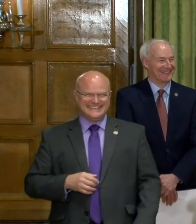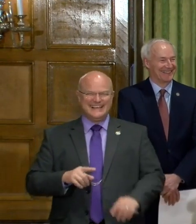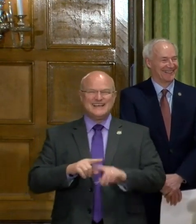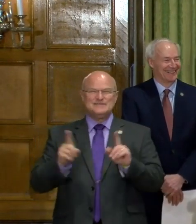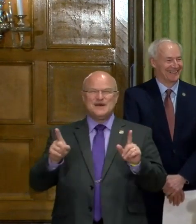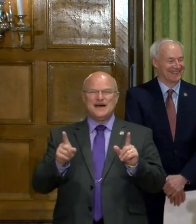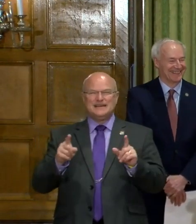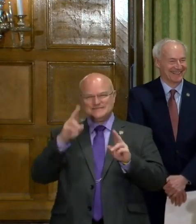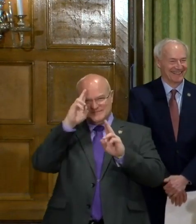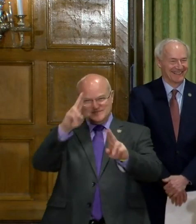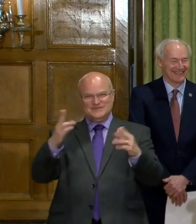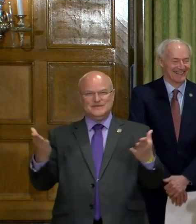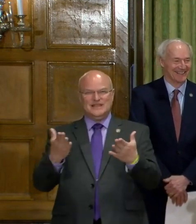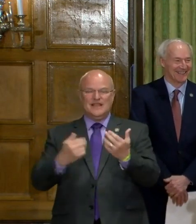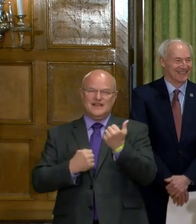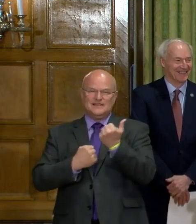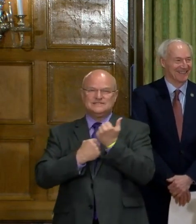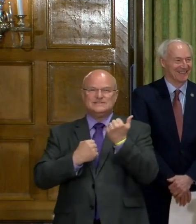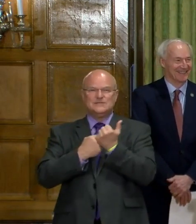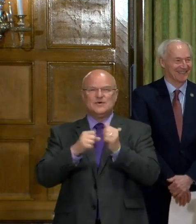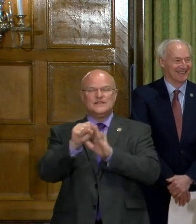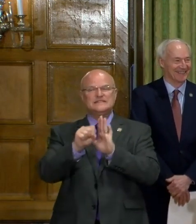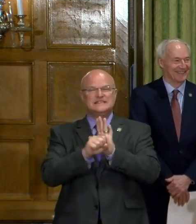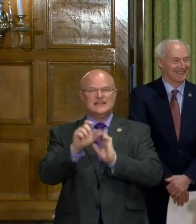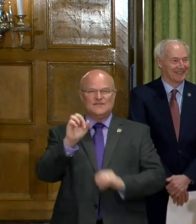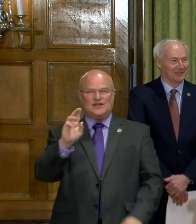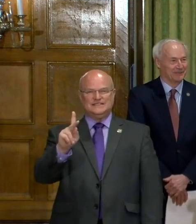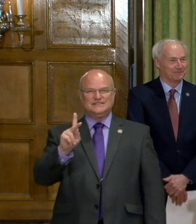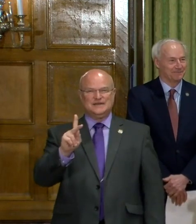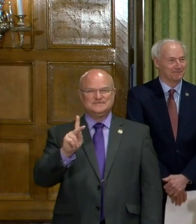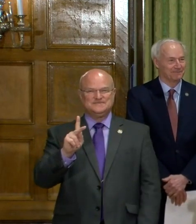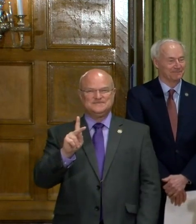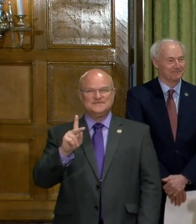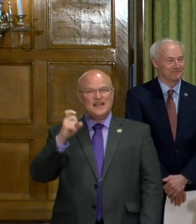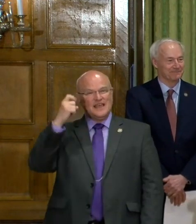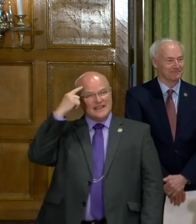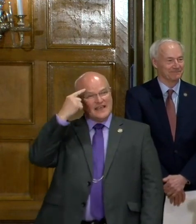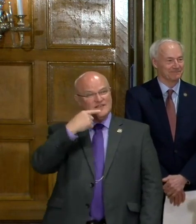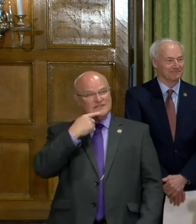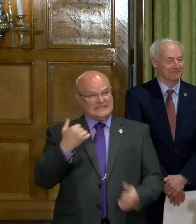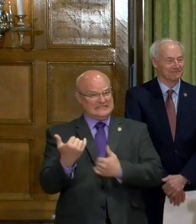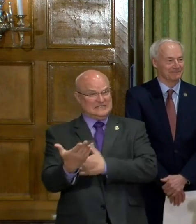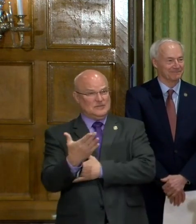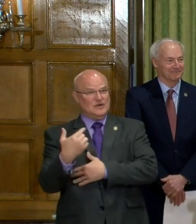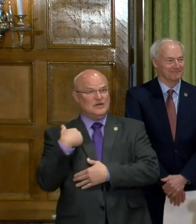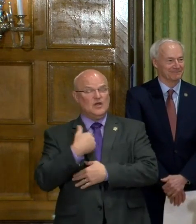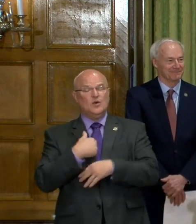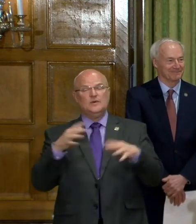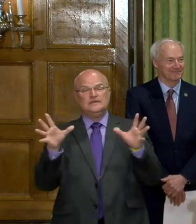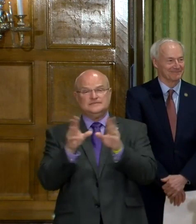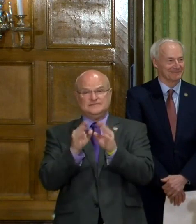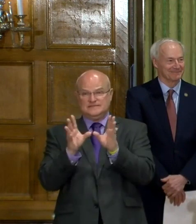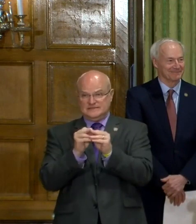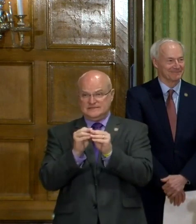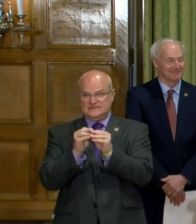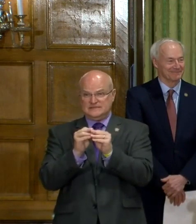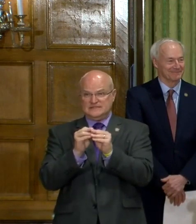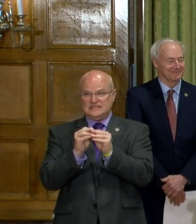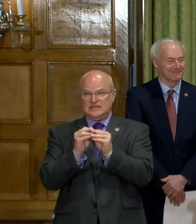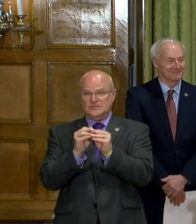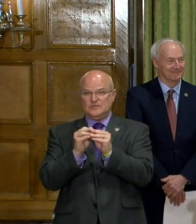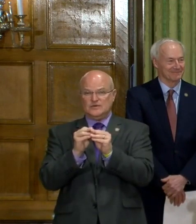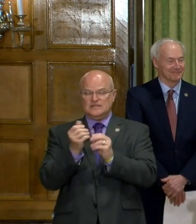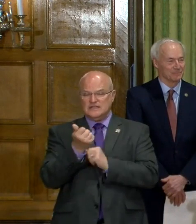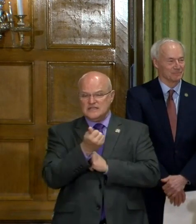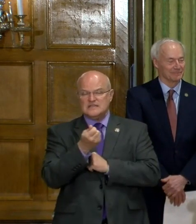But it's a privilege to be here and to support the state of Arkansas. As the governor said, just this morning, we assembled a